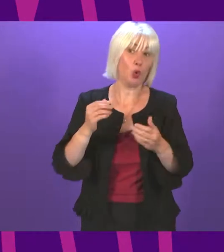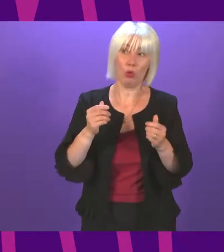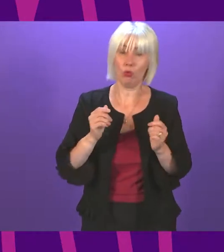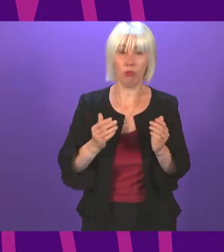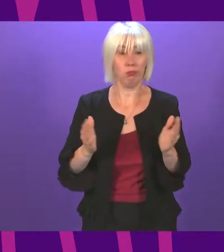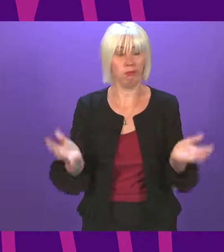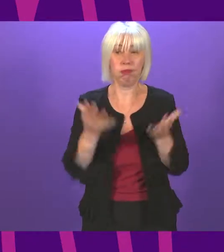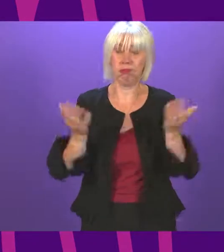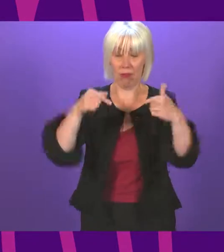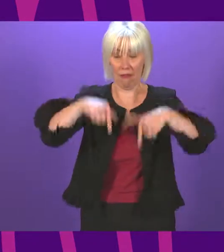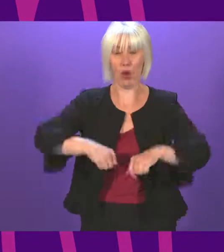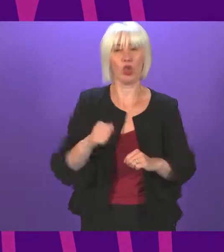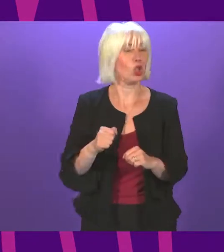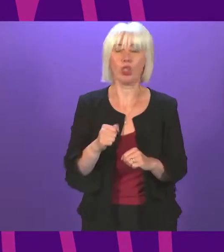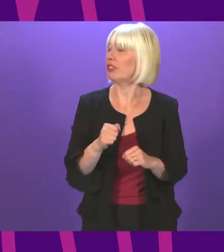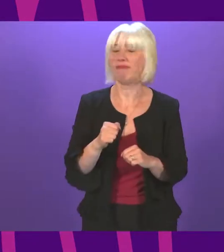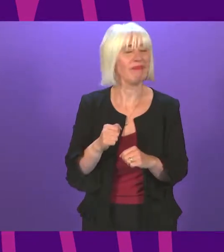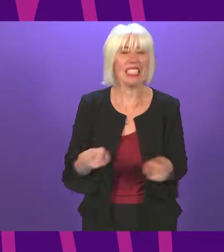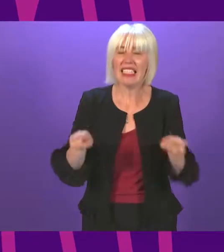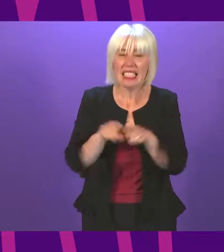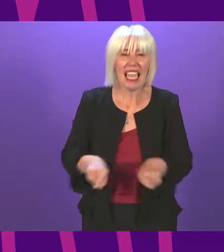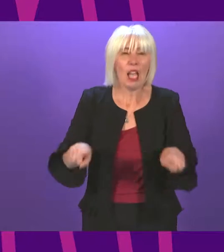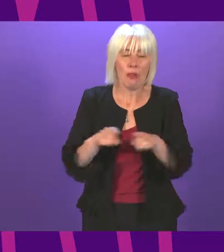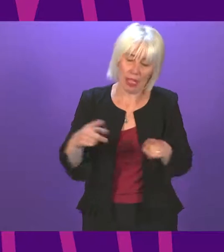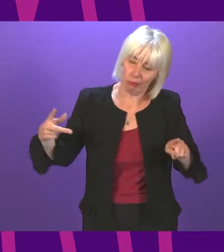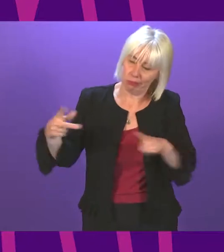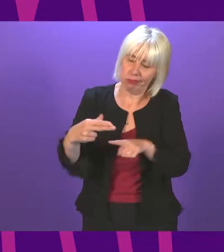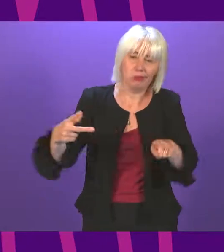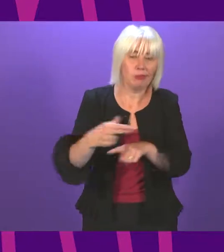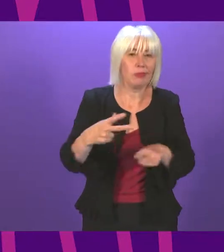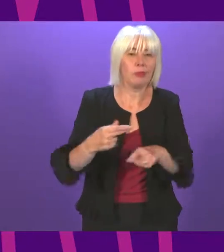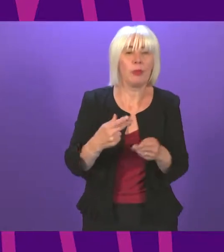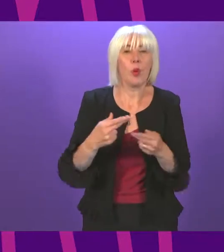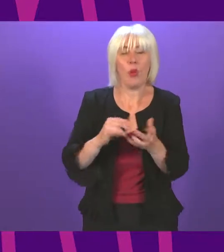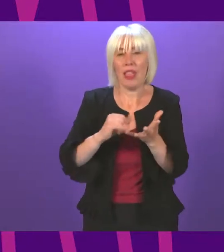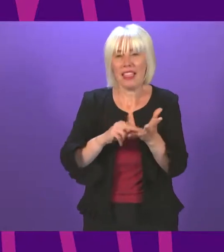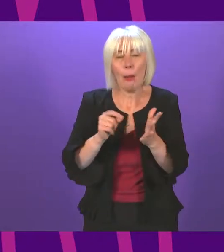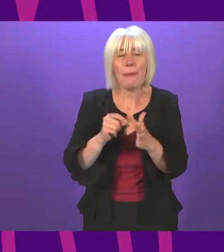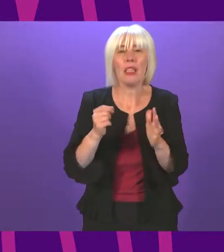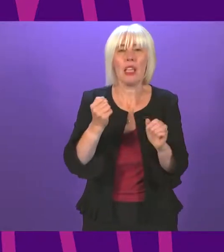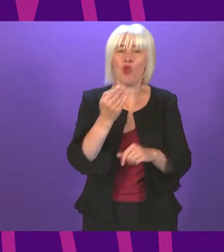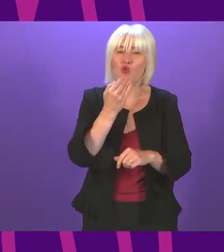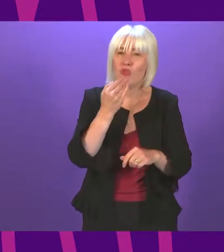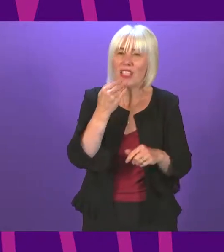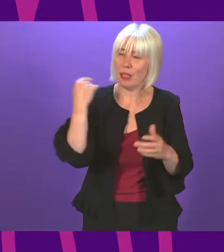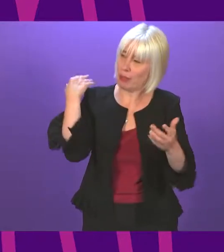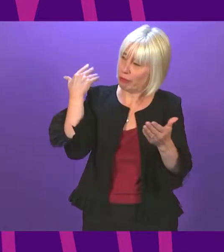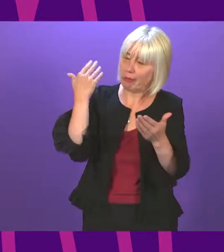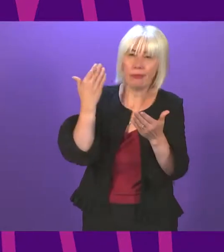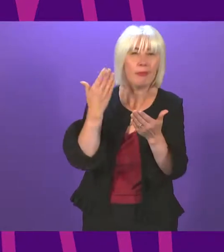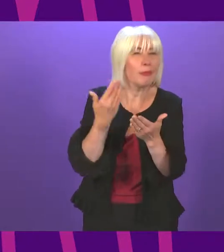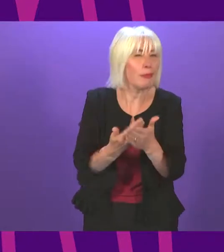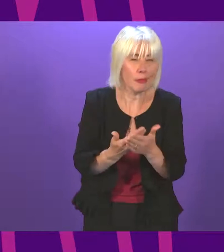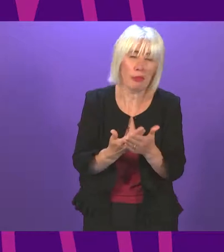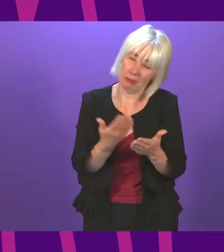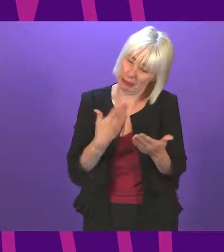is merely the final confirmation of the same coalition of cuts between the SNP and the Greens that has hammered Scotland's public services for